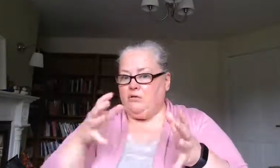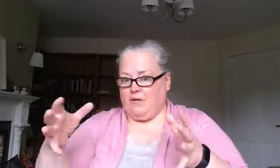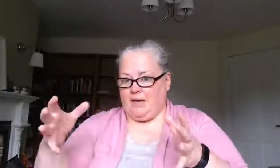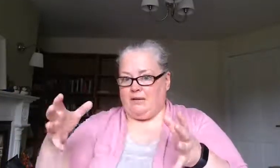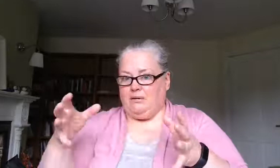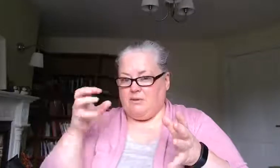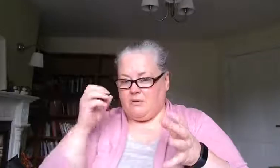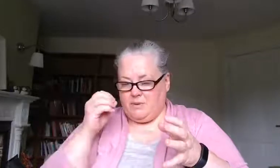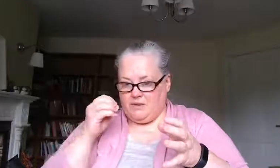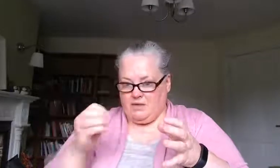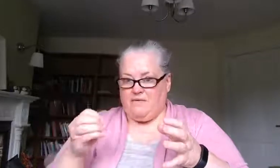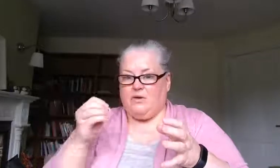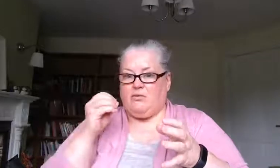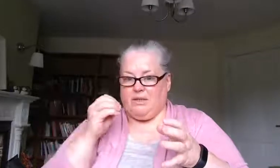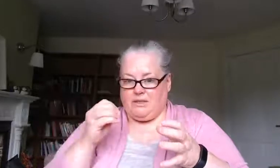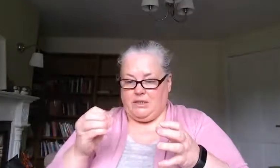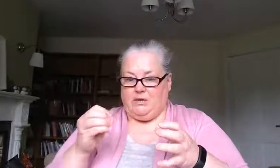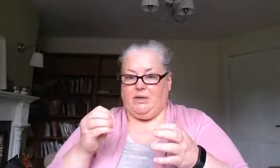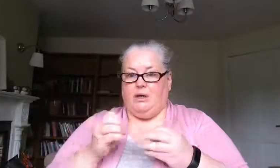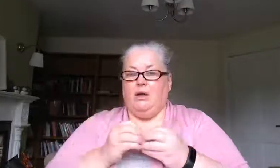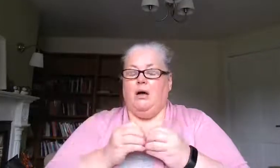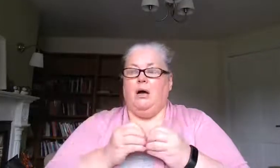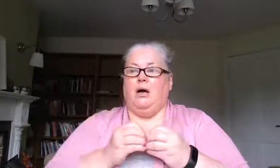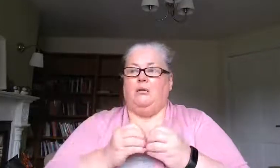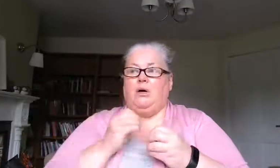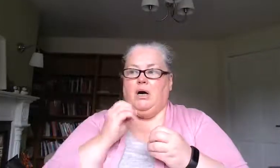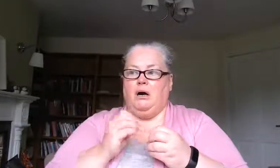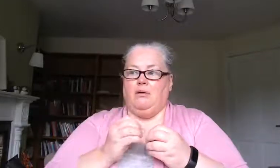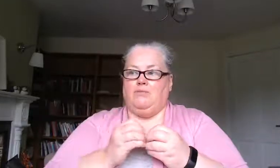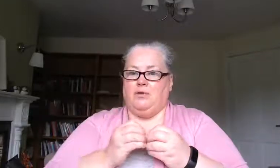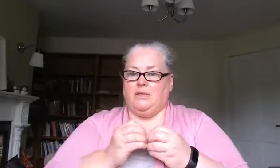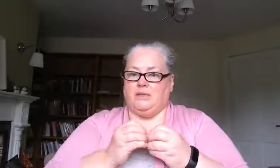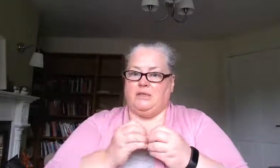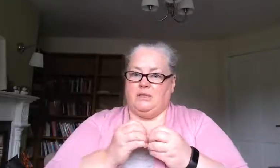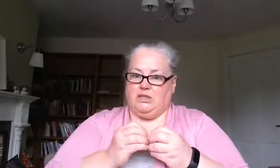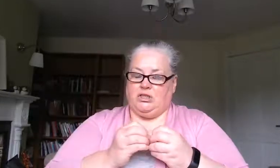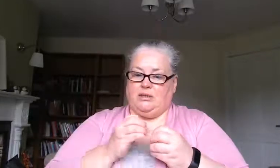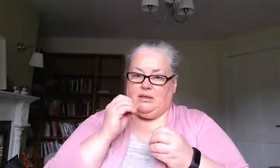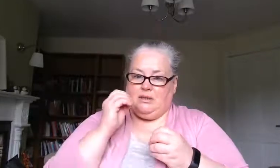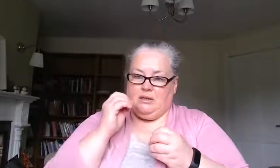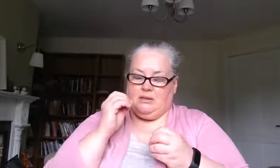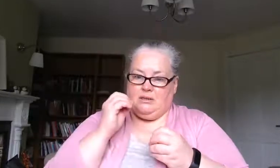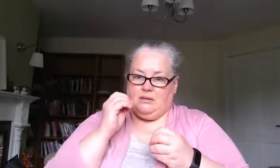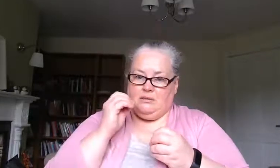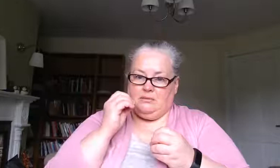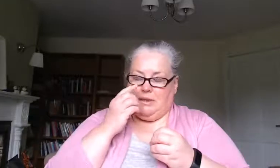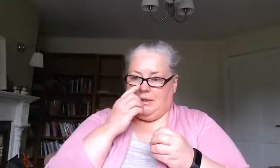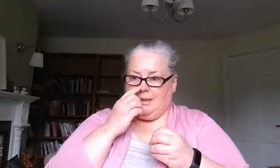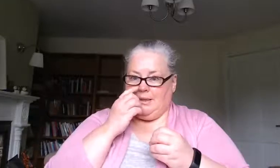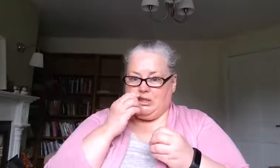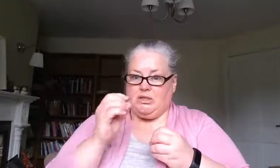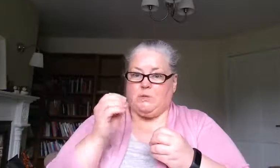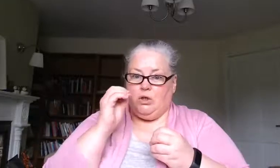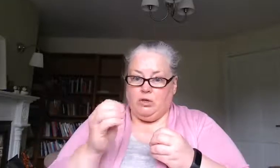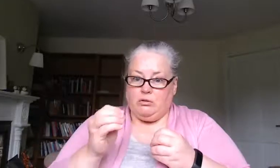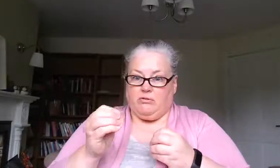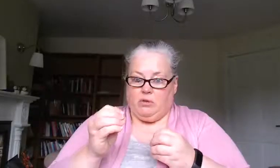for that there are specific criteria um for this condition that the the clinicians will look for